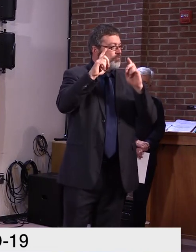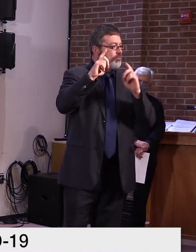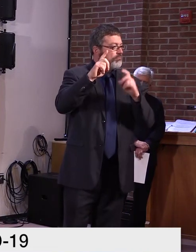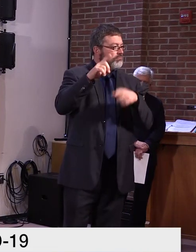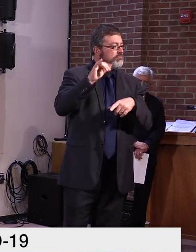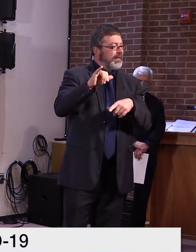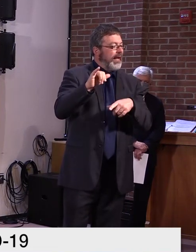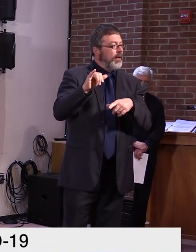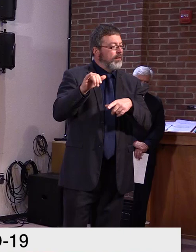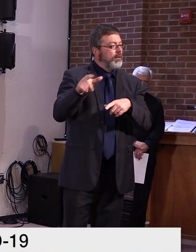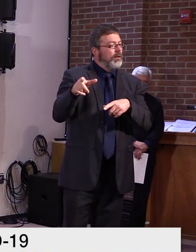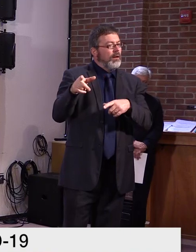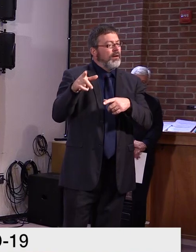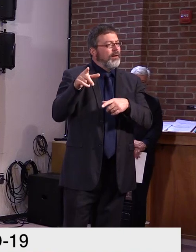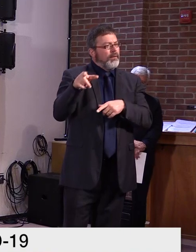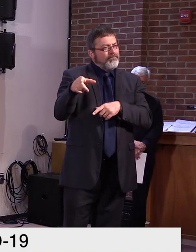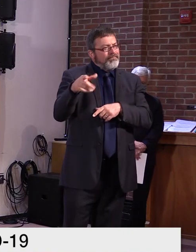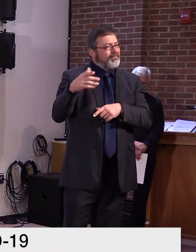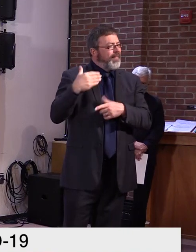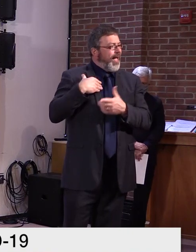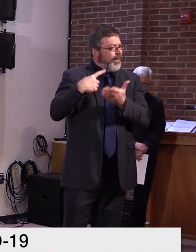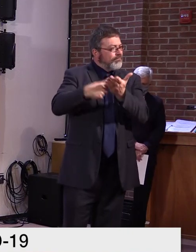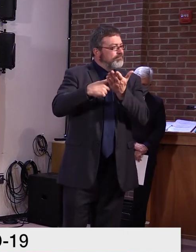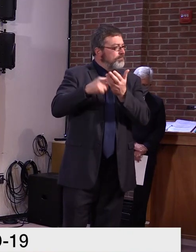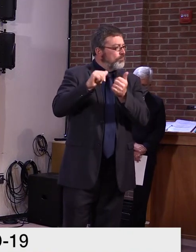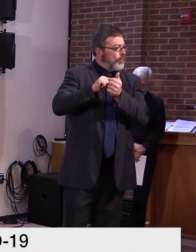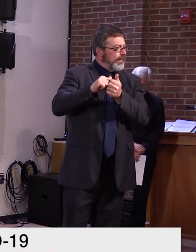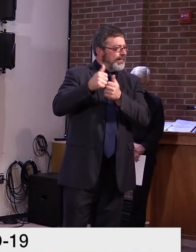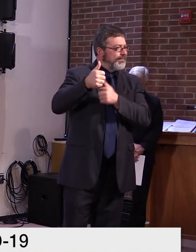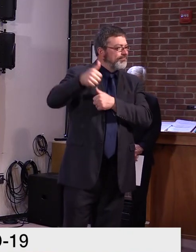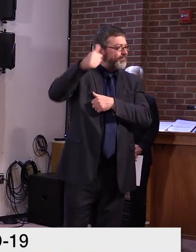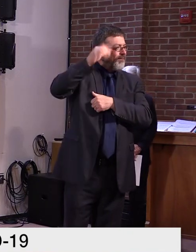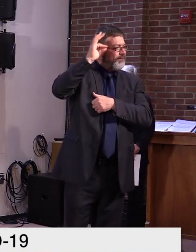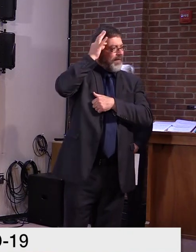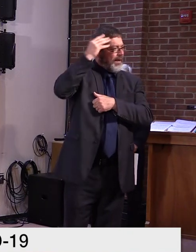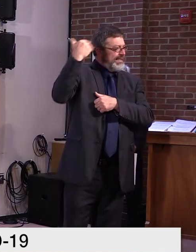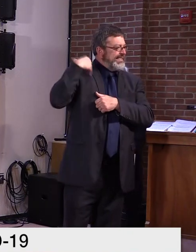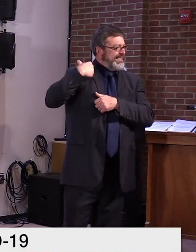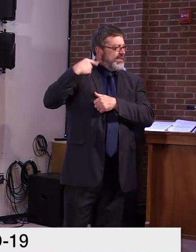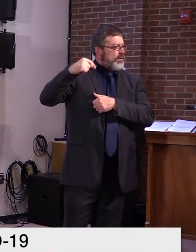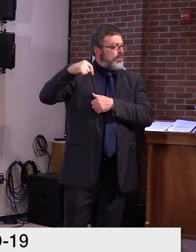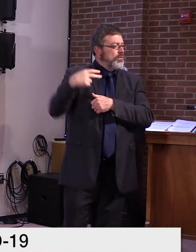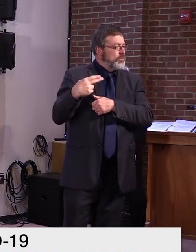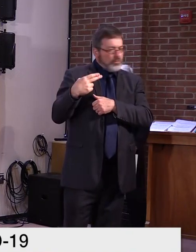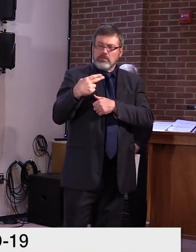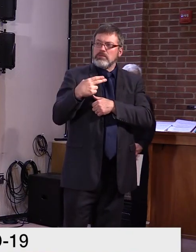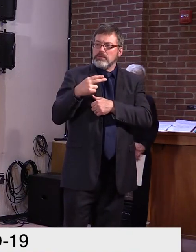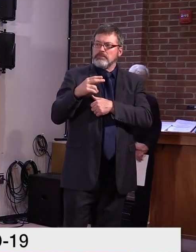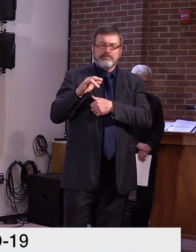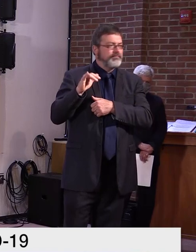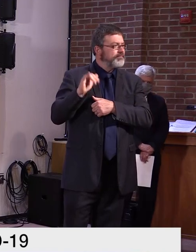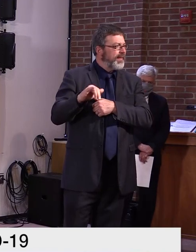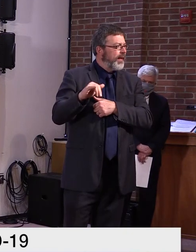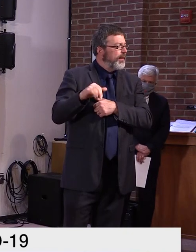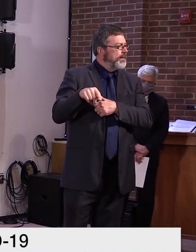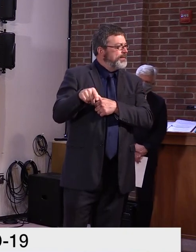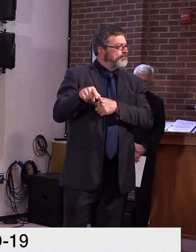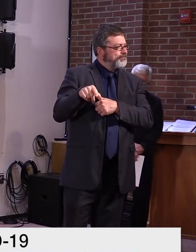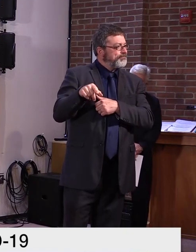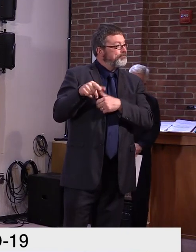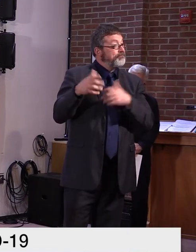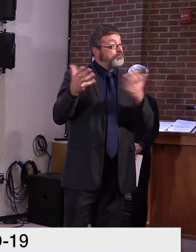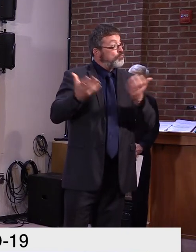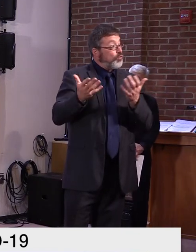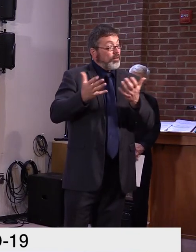um, specifically talk about some of the challenges that they've relayed to you as it relates to, uh, reopening during this,